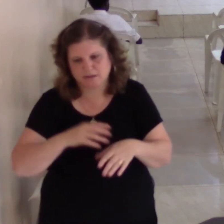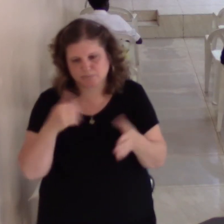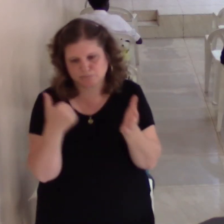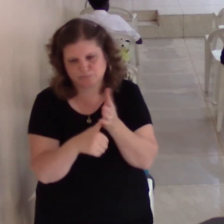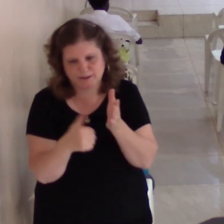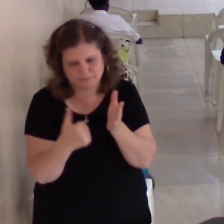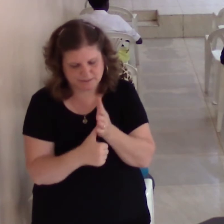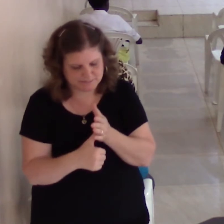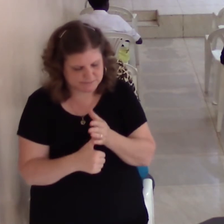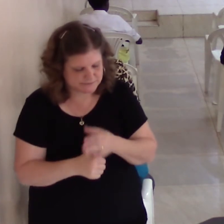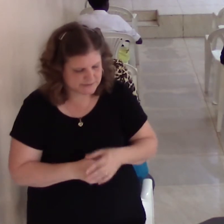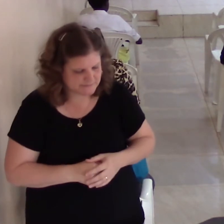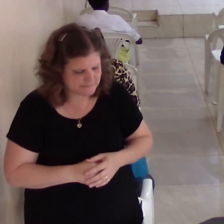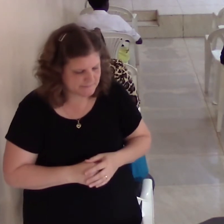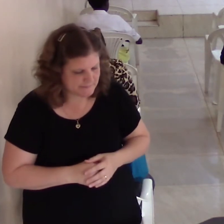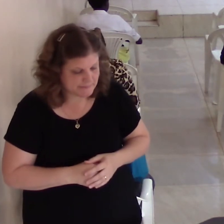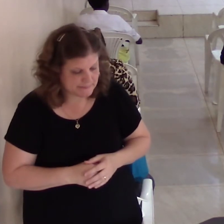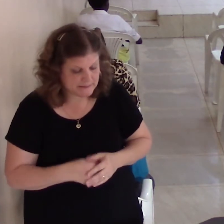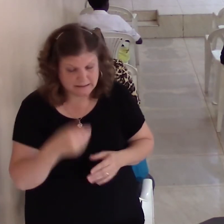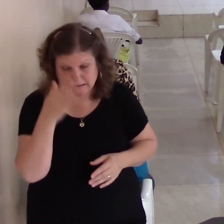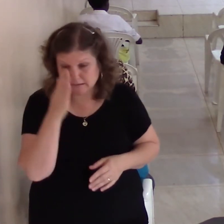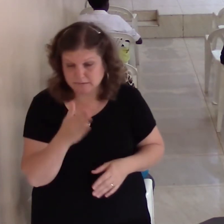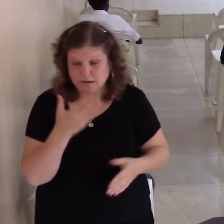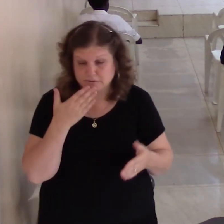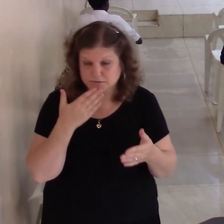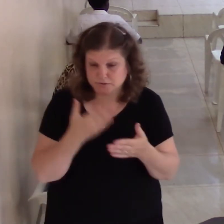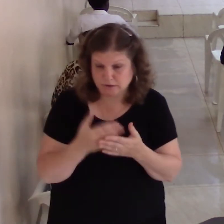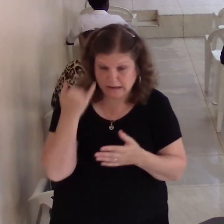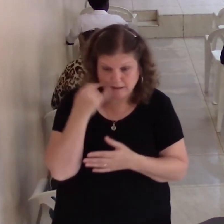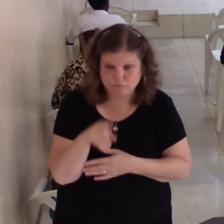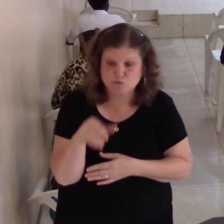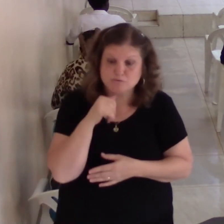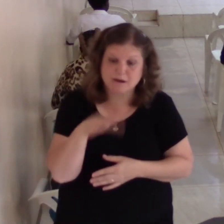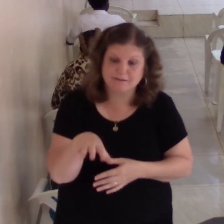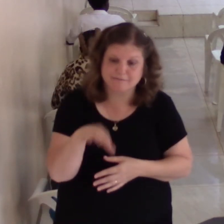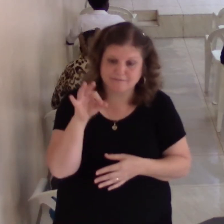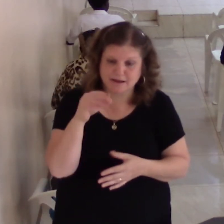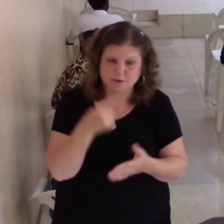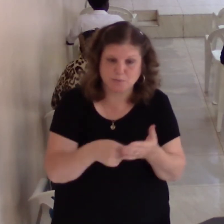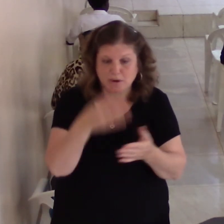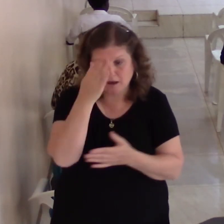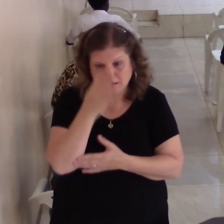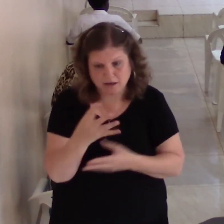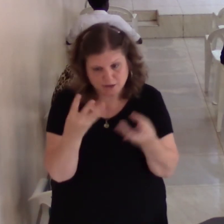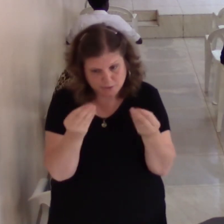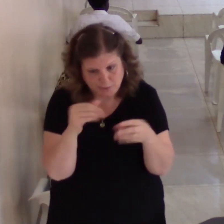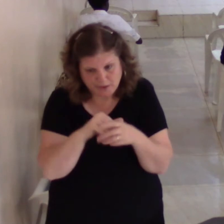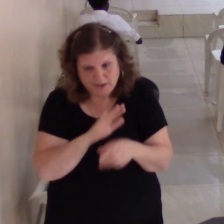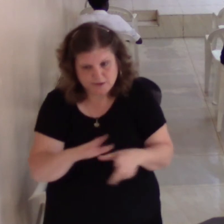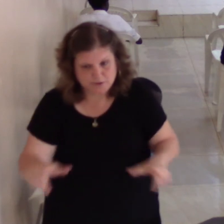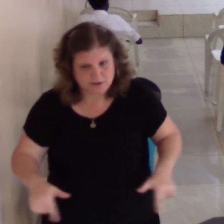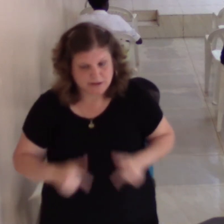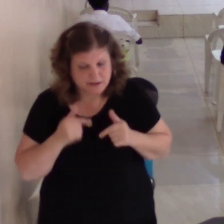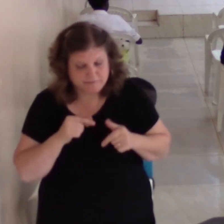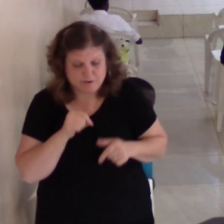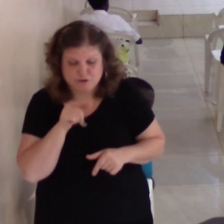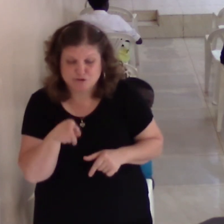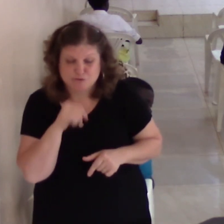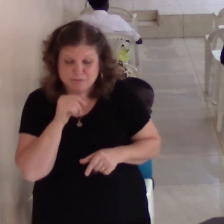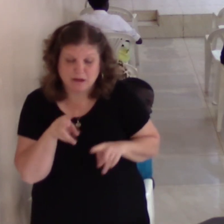No, God is good. If you can't find what God has been doing in your life, you're not looking very much. Or you're taking it